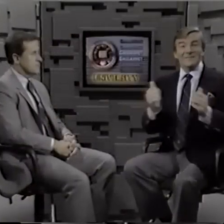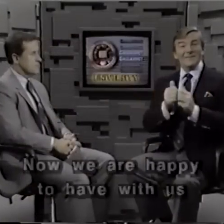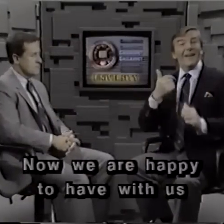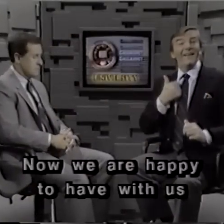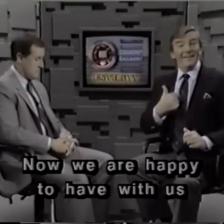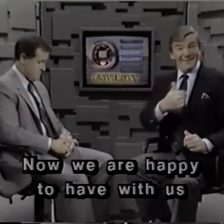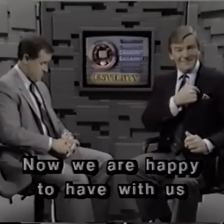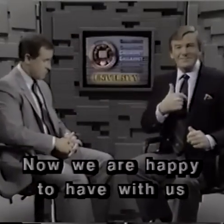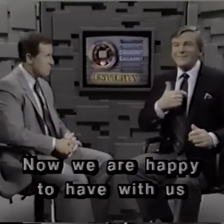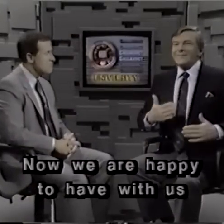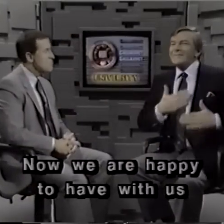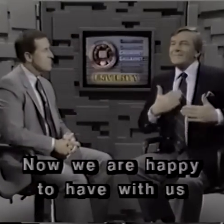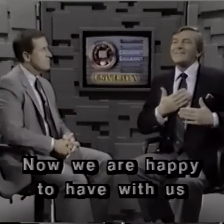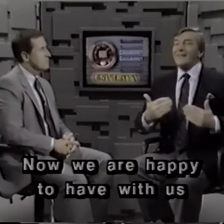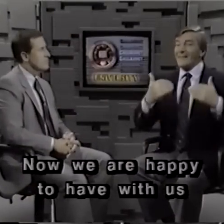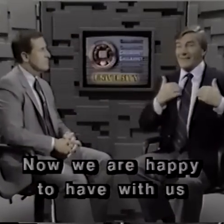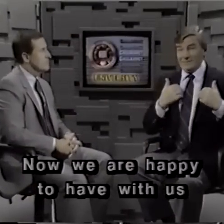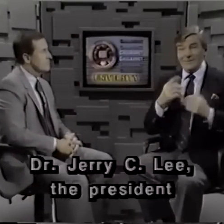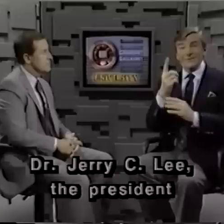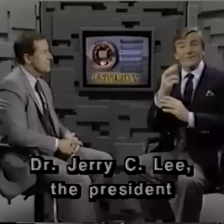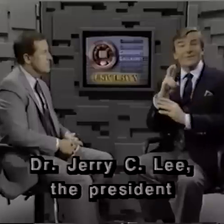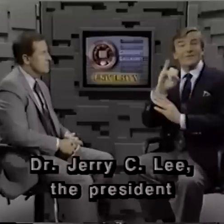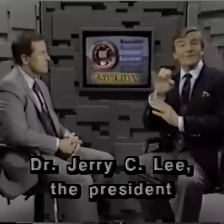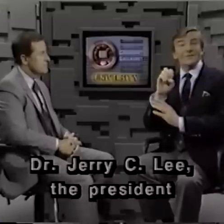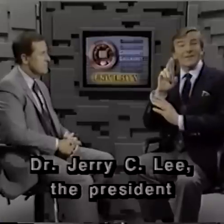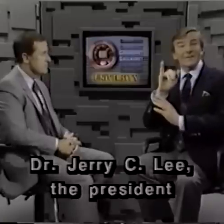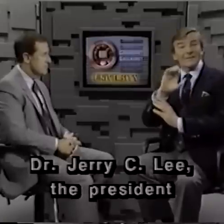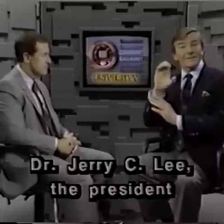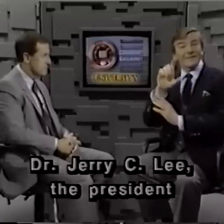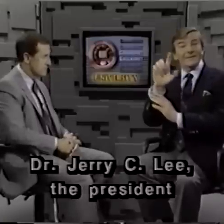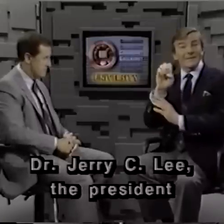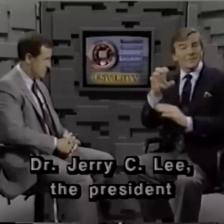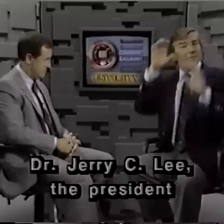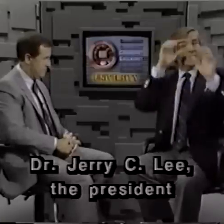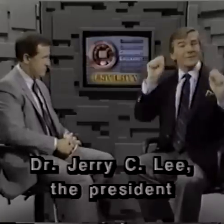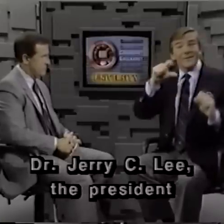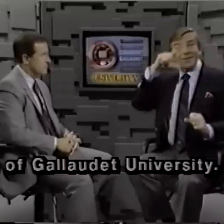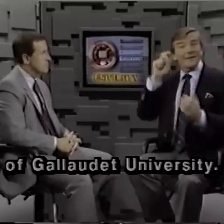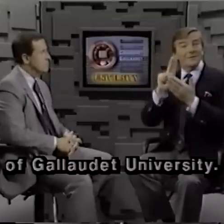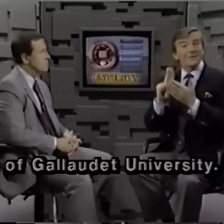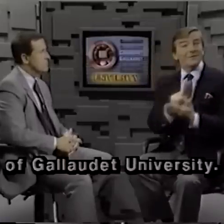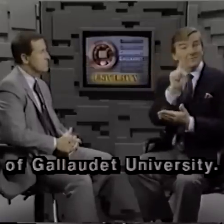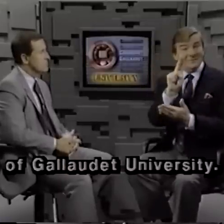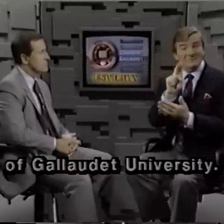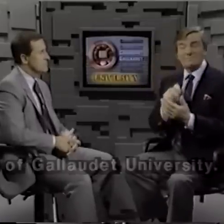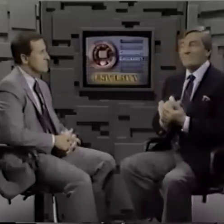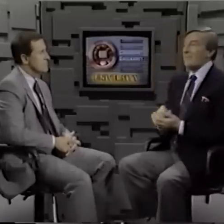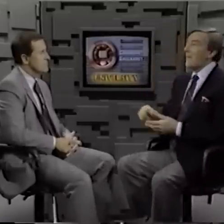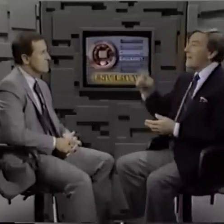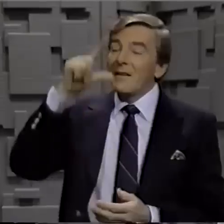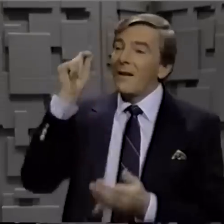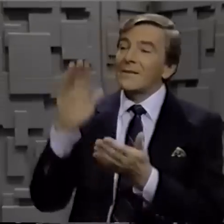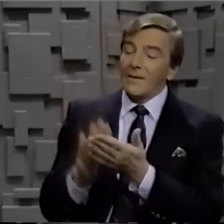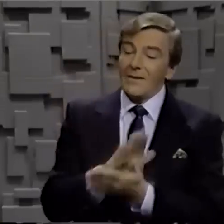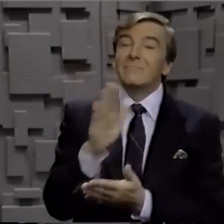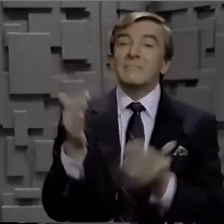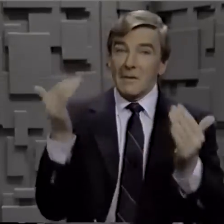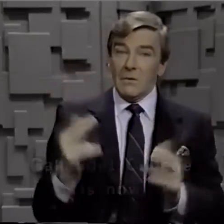Now we are happy to have with us Dr. Jerry C. Lee, the president of Gallaudet University. Gallaudet